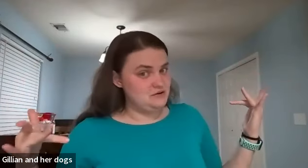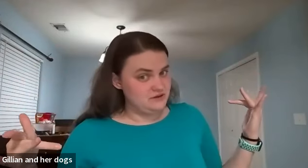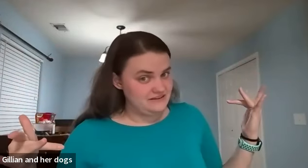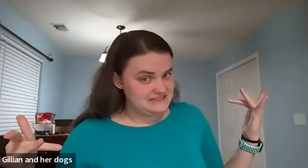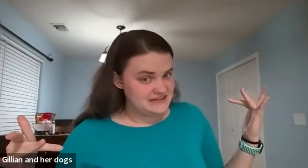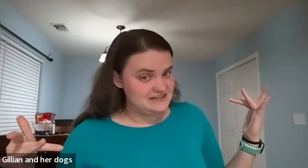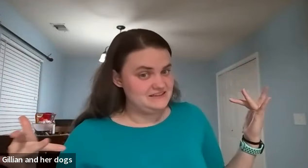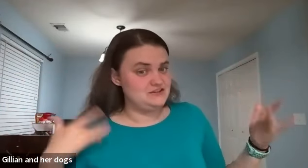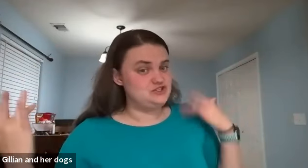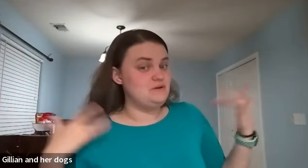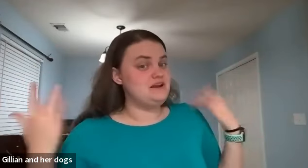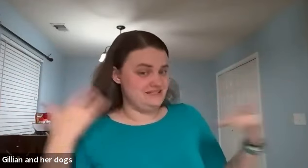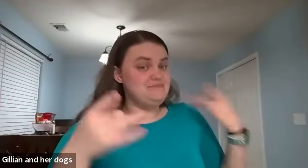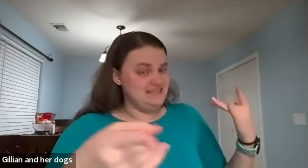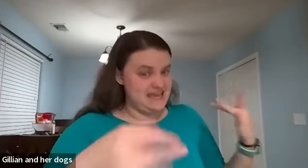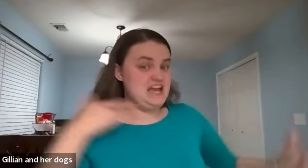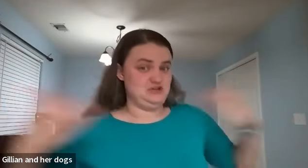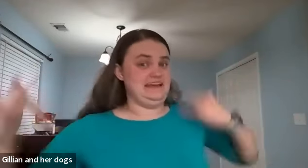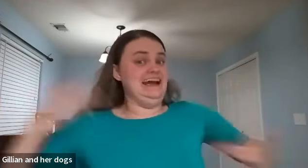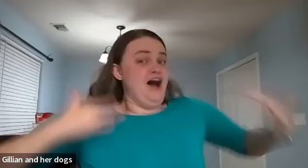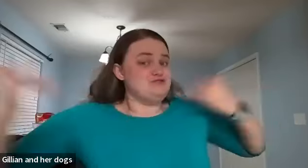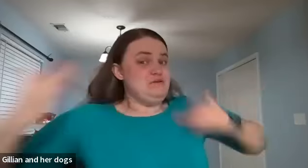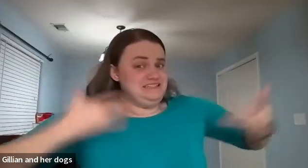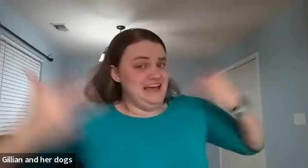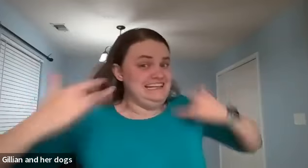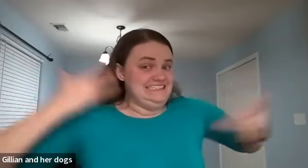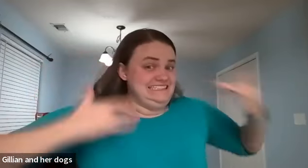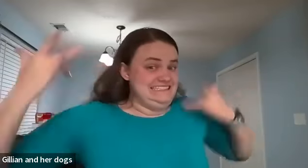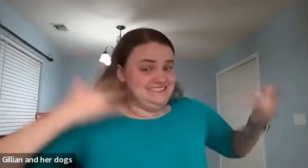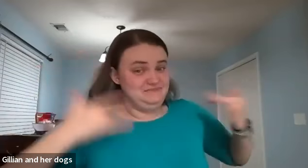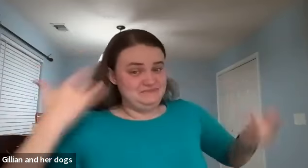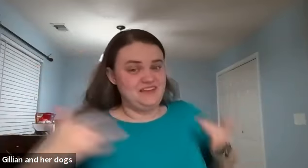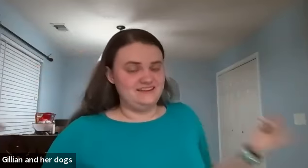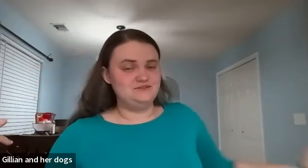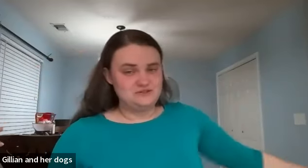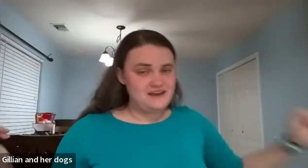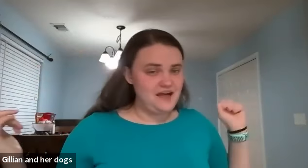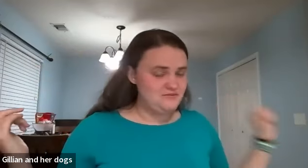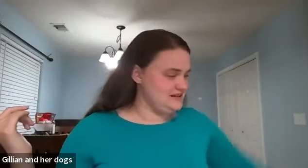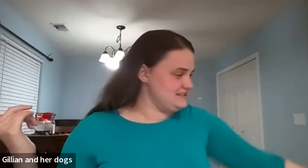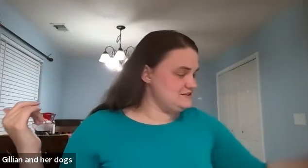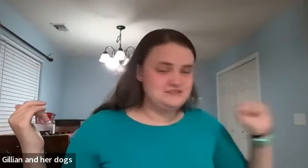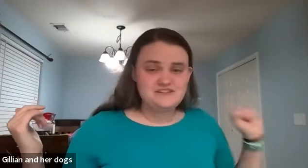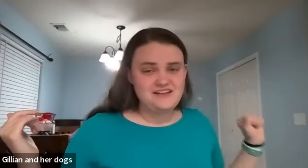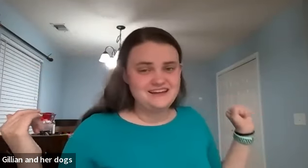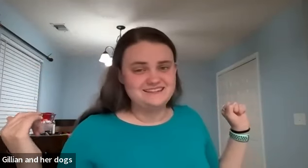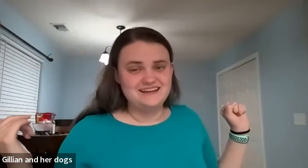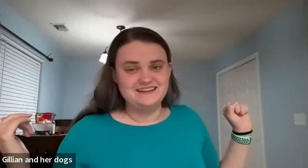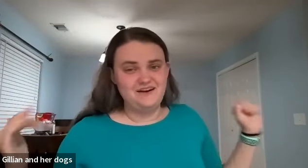you're really excited the showing of excitement is bad you're like so excited kids will do that a lot when it gets close to the holidays and